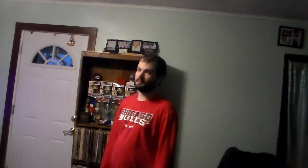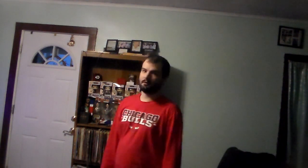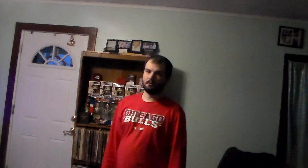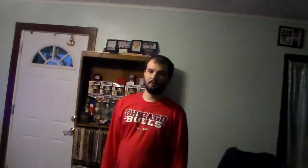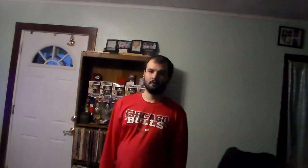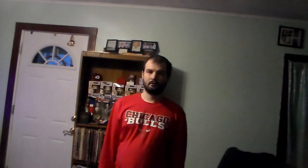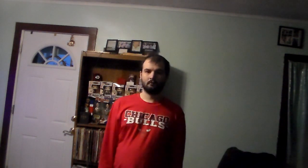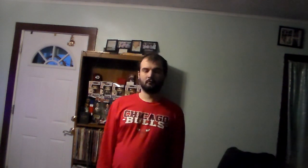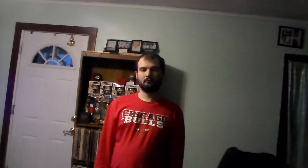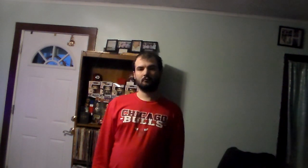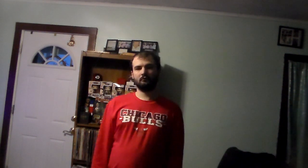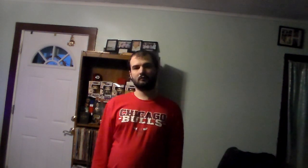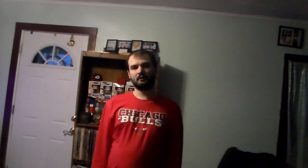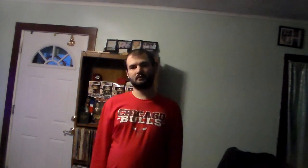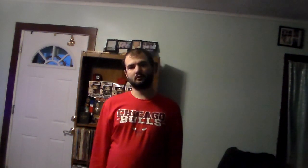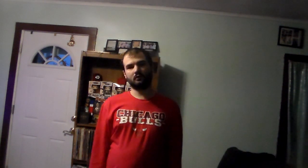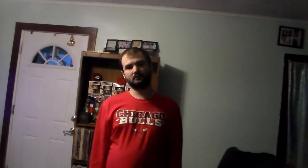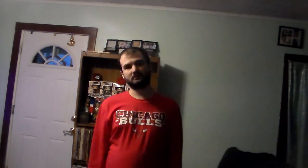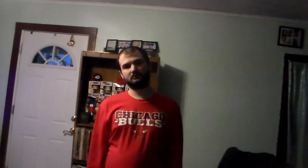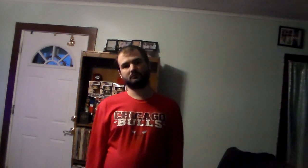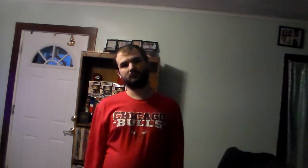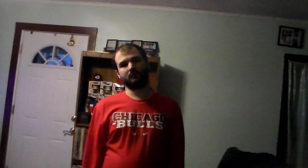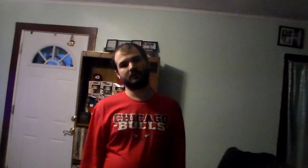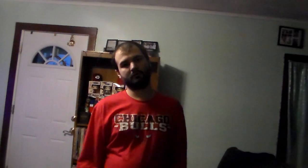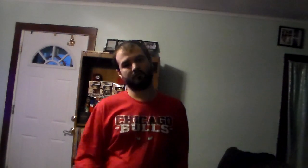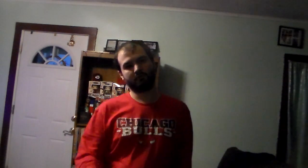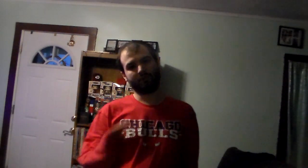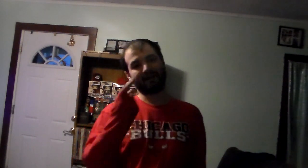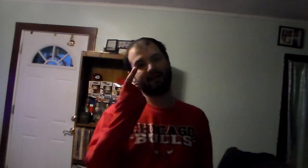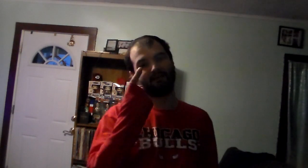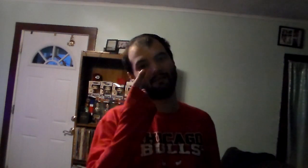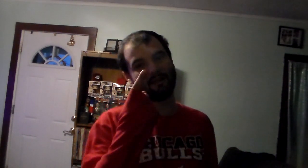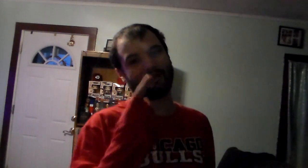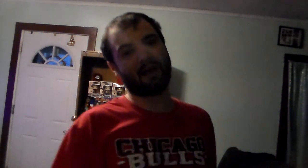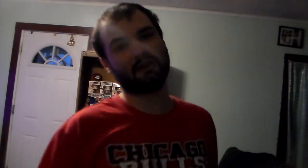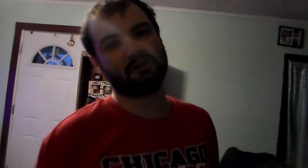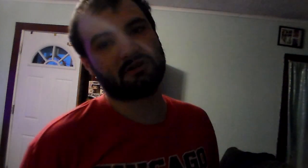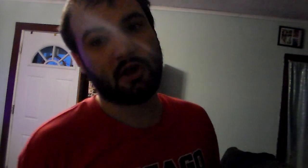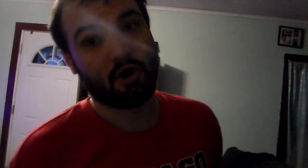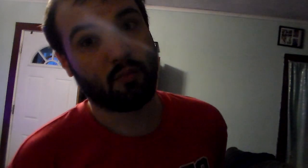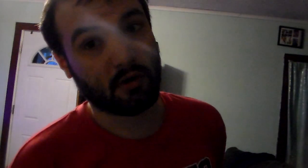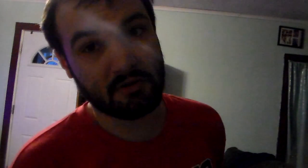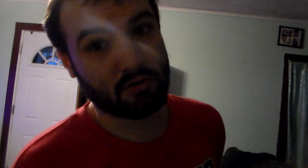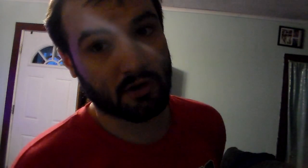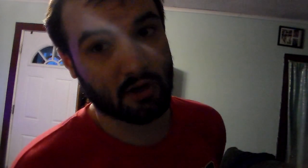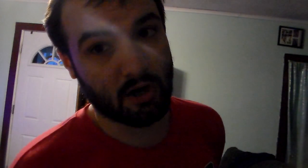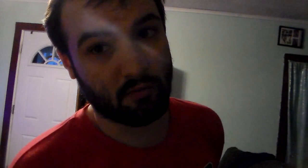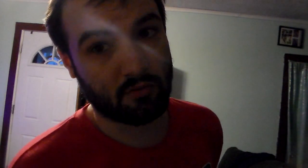what the quote what the one I said last year you said where are you going to go